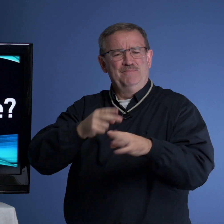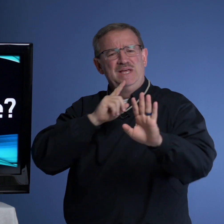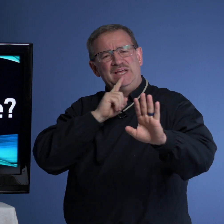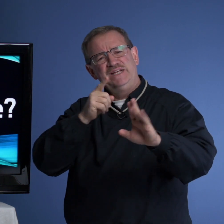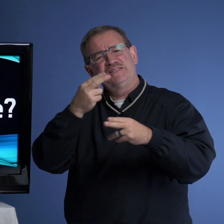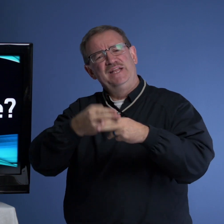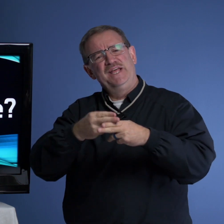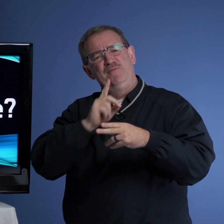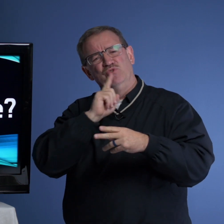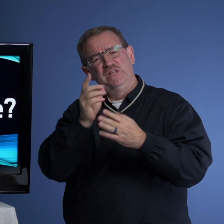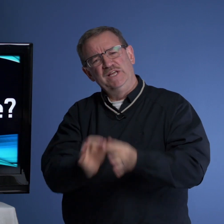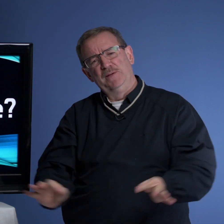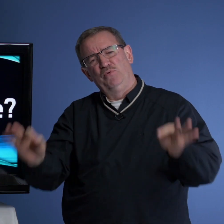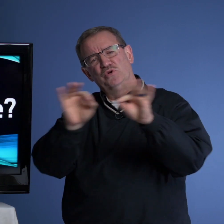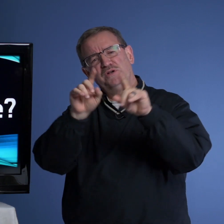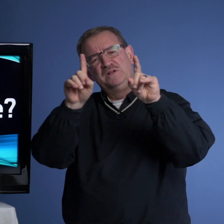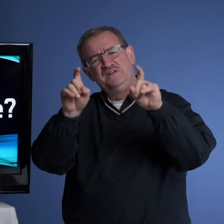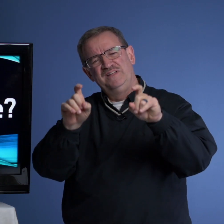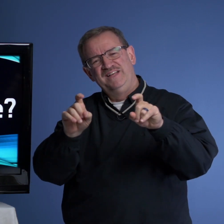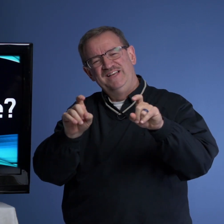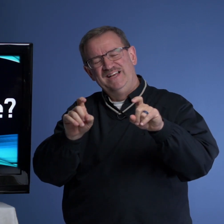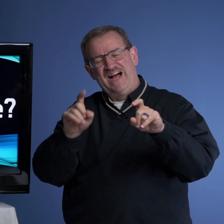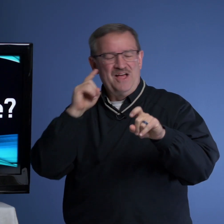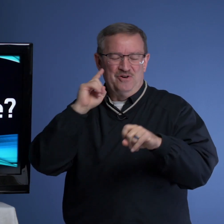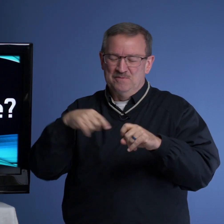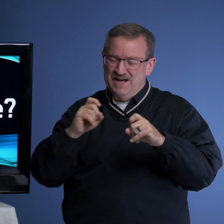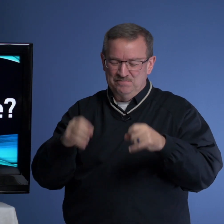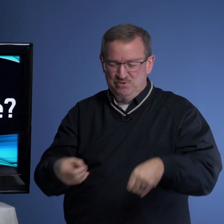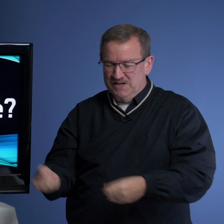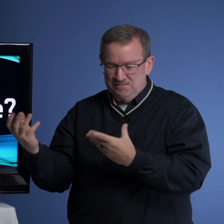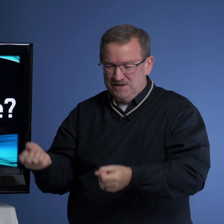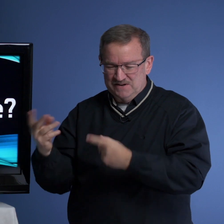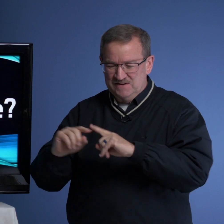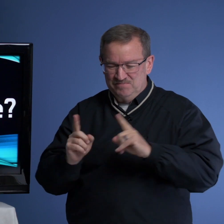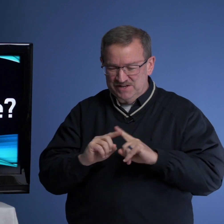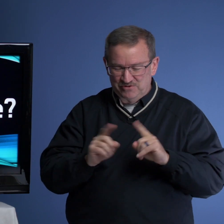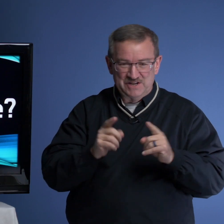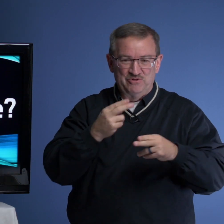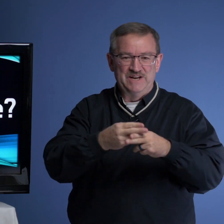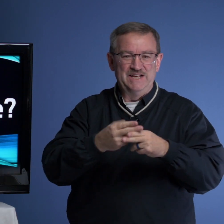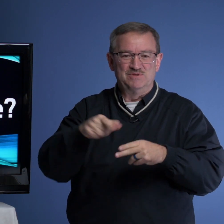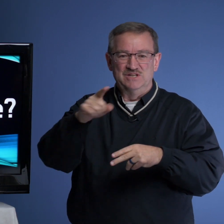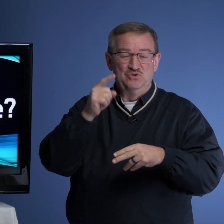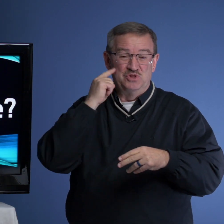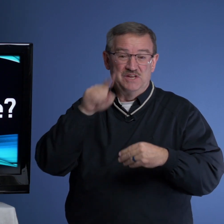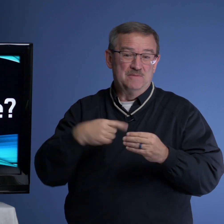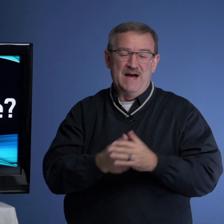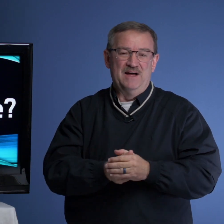Is a name really important? I thought about putting up here different, different names that you would think about.